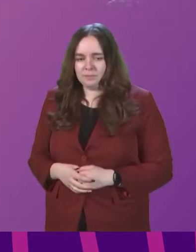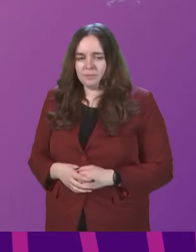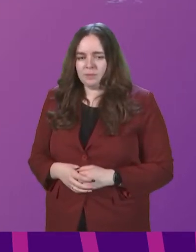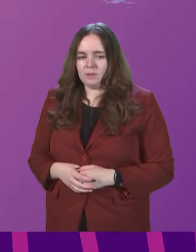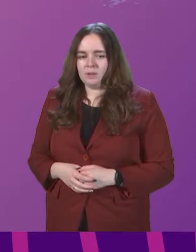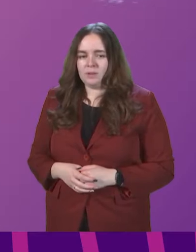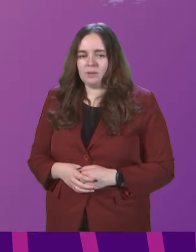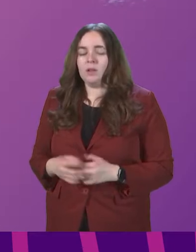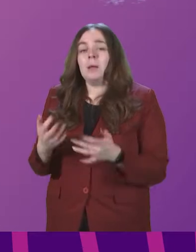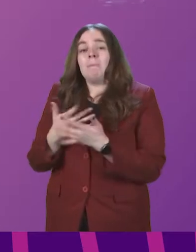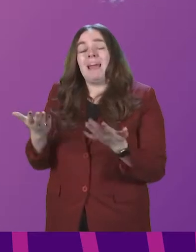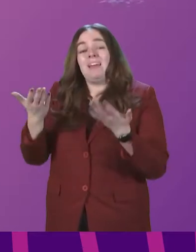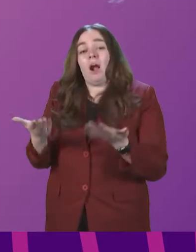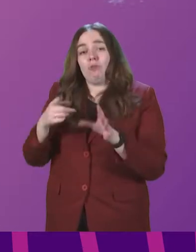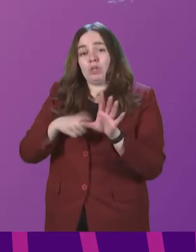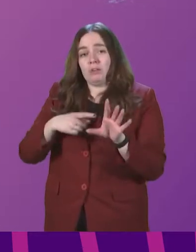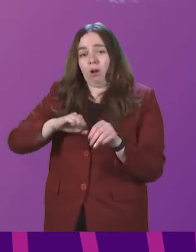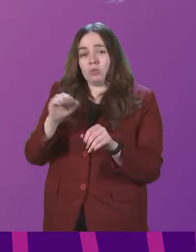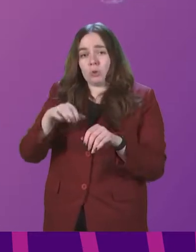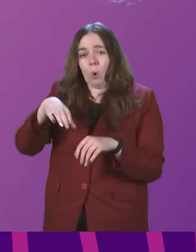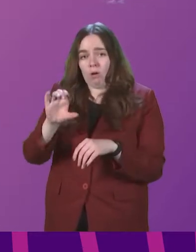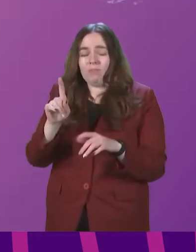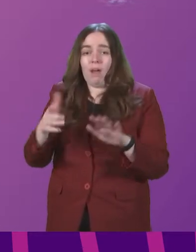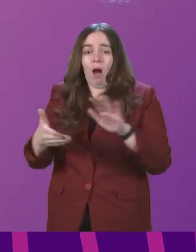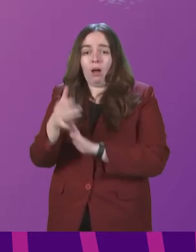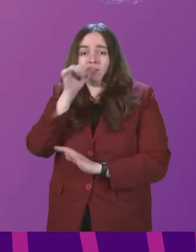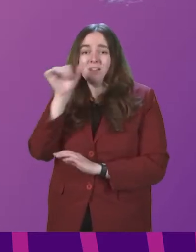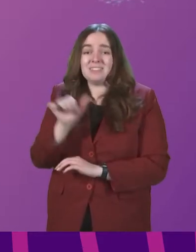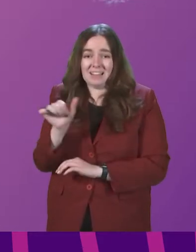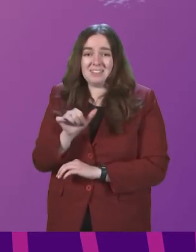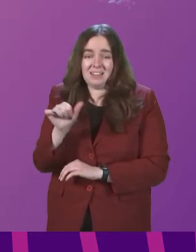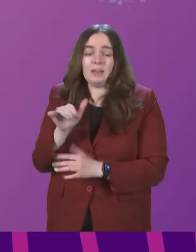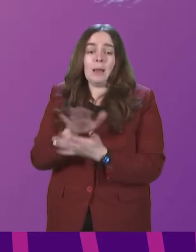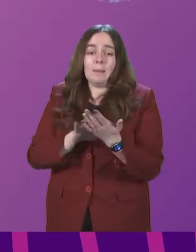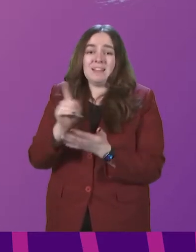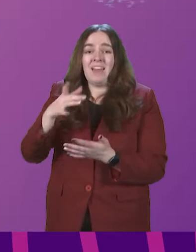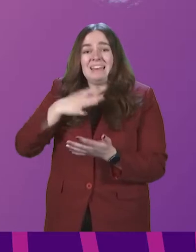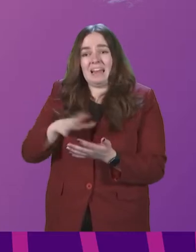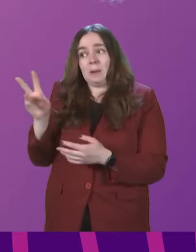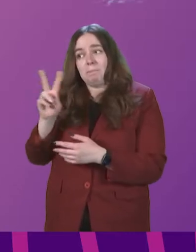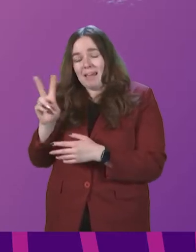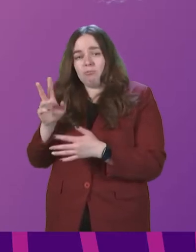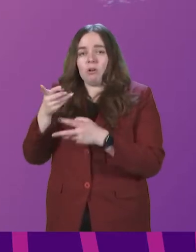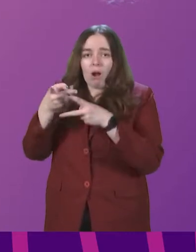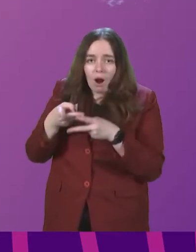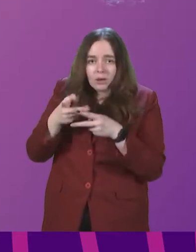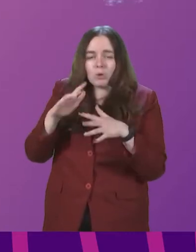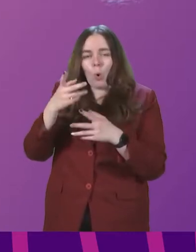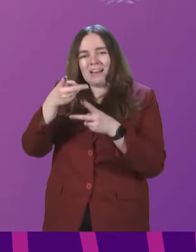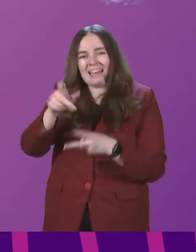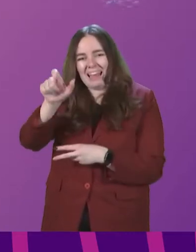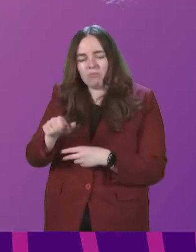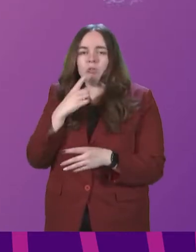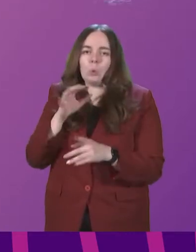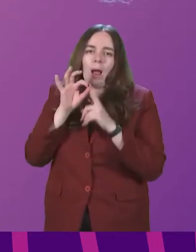Many existing Young Scot cardholders are under the age of 16, Presiding Officer, and therefore need their parent, guardian or carer to apply for a